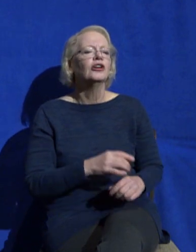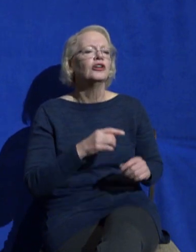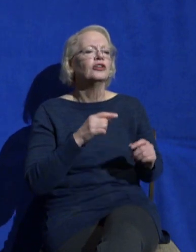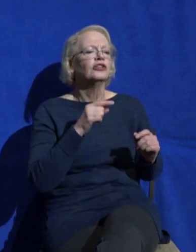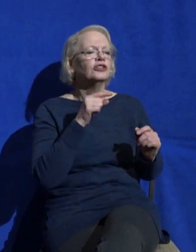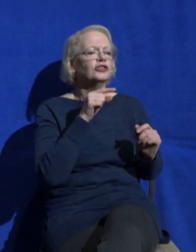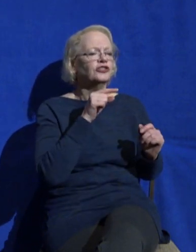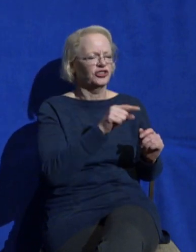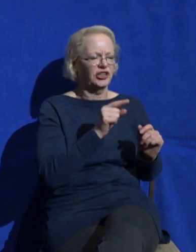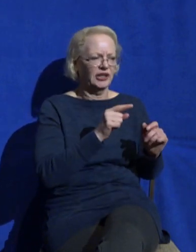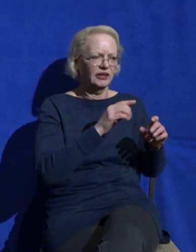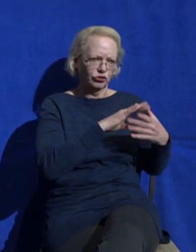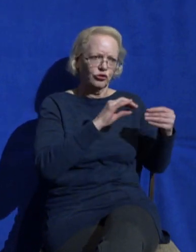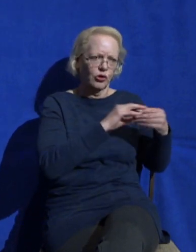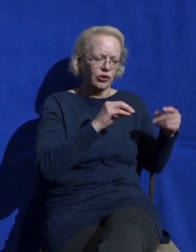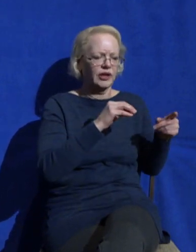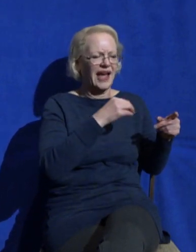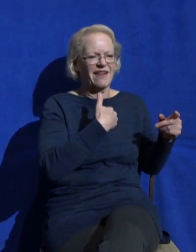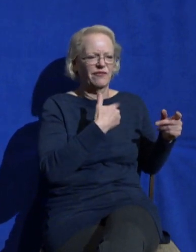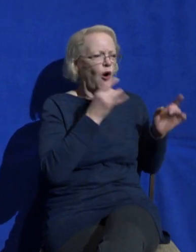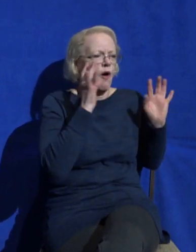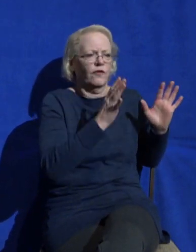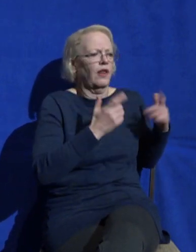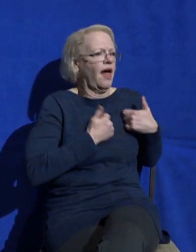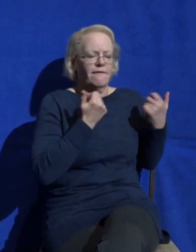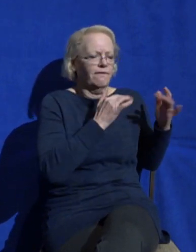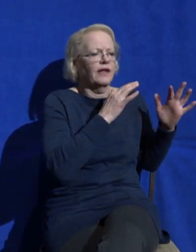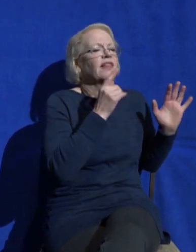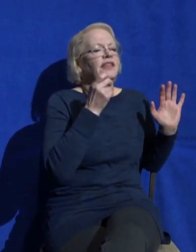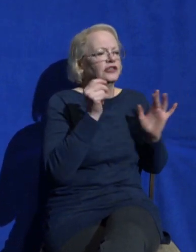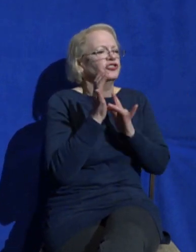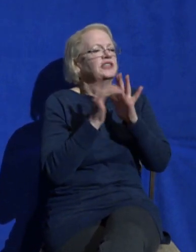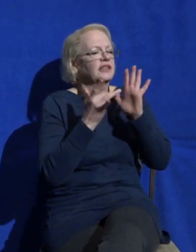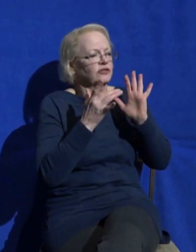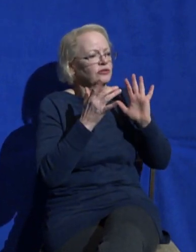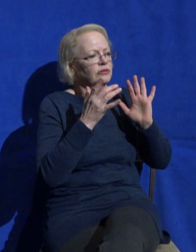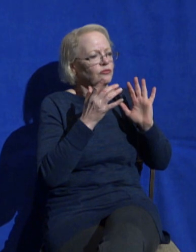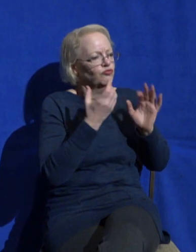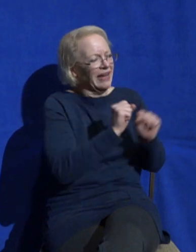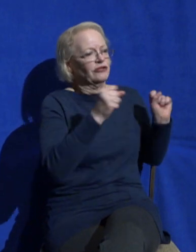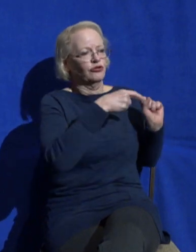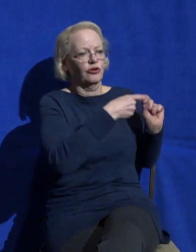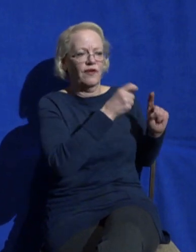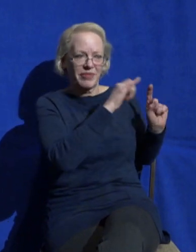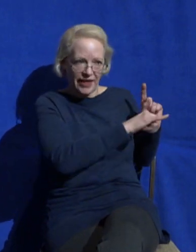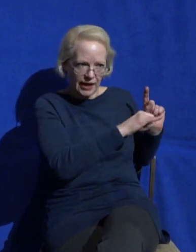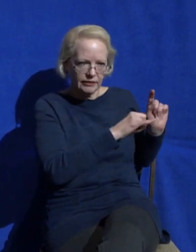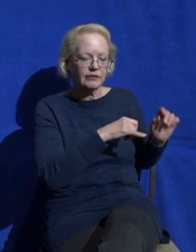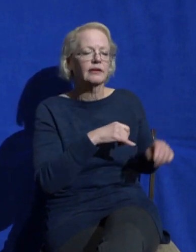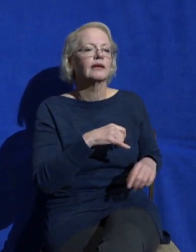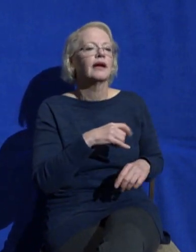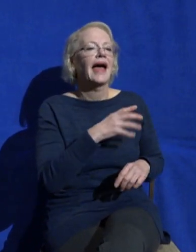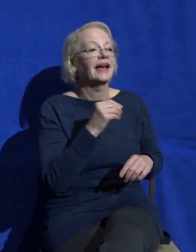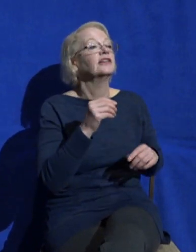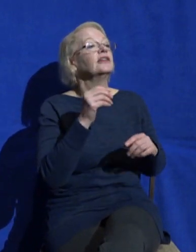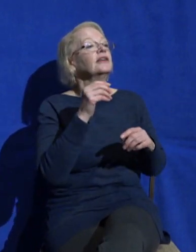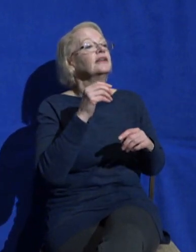Jesus' feet and wipes them with her hair. This is that Mary. In John 11, verse 32, she's grieving